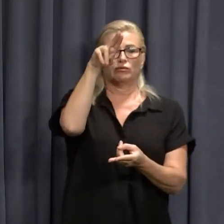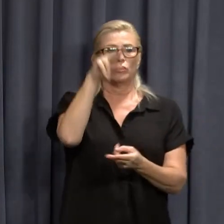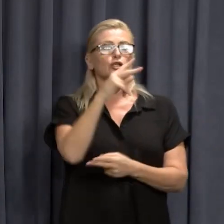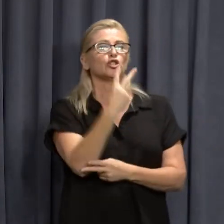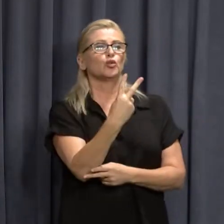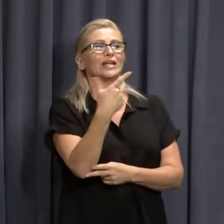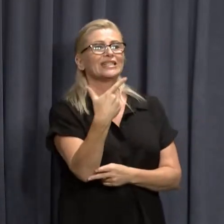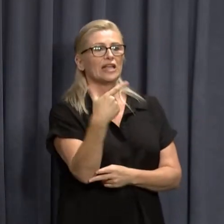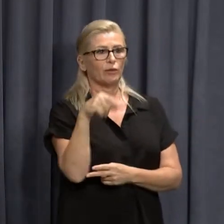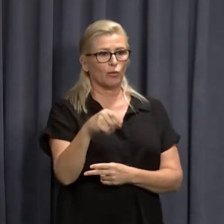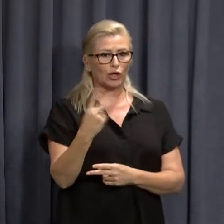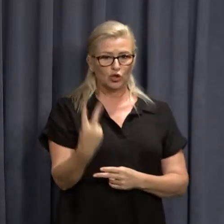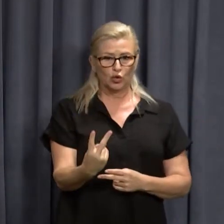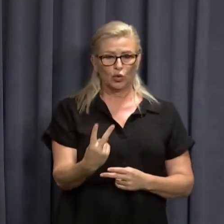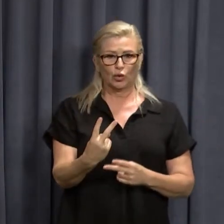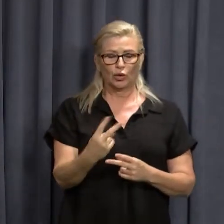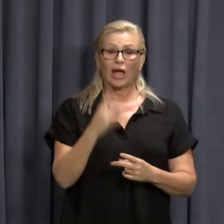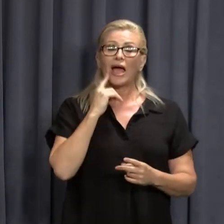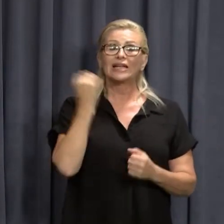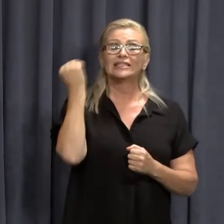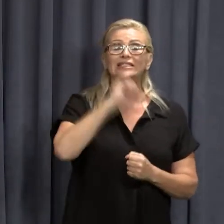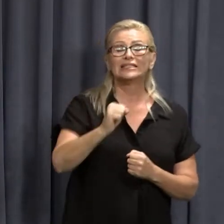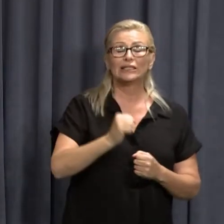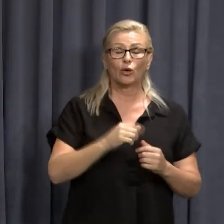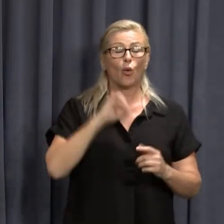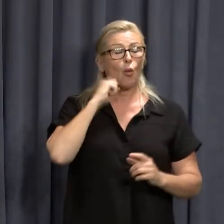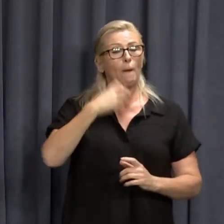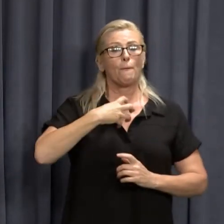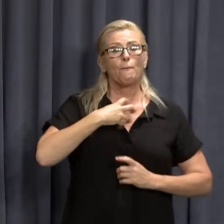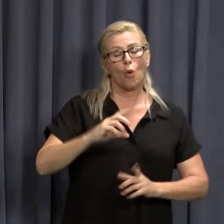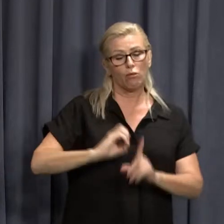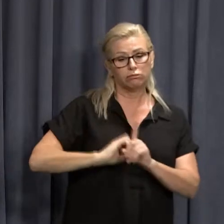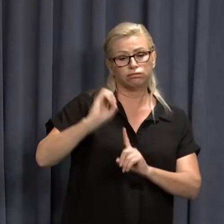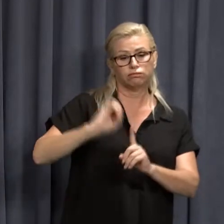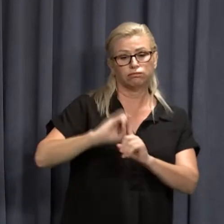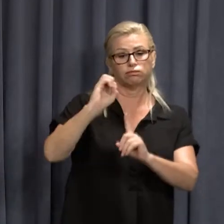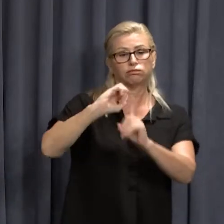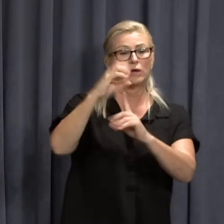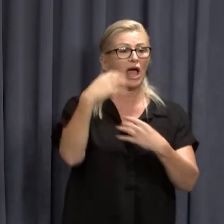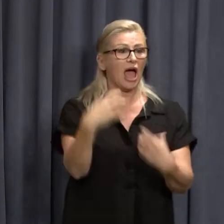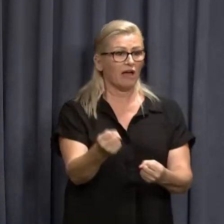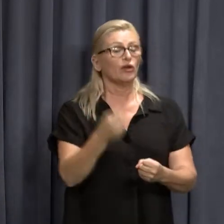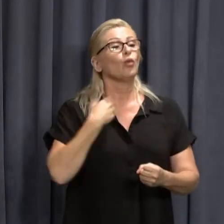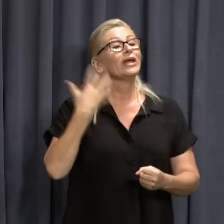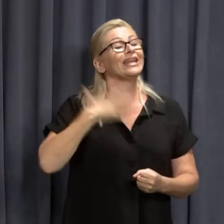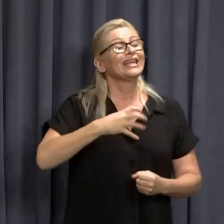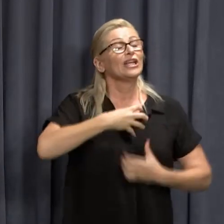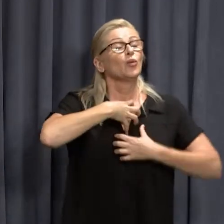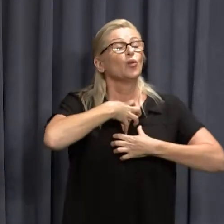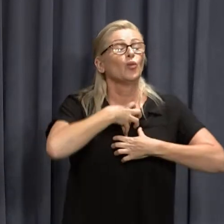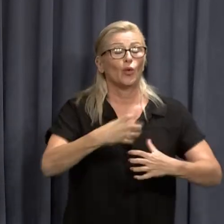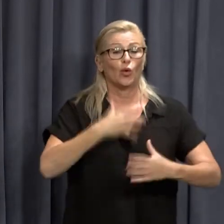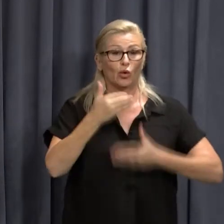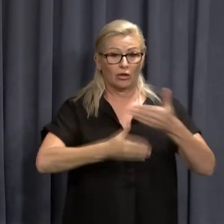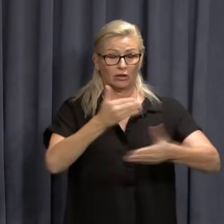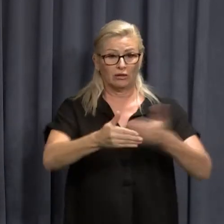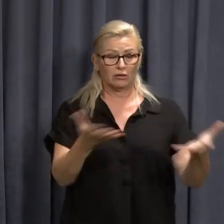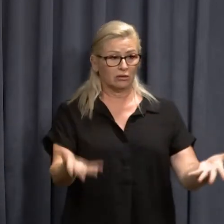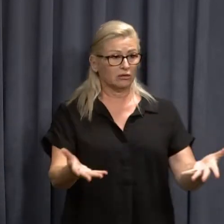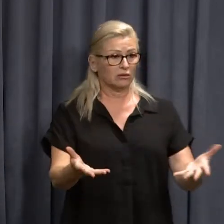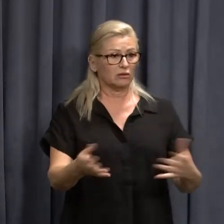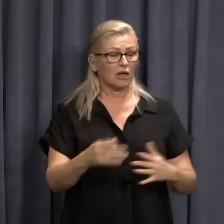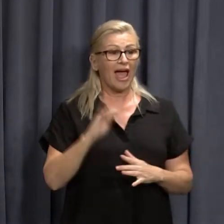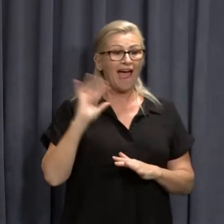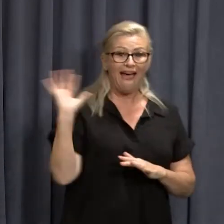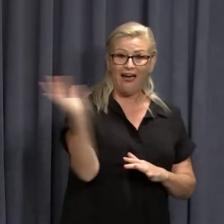.2%. And it continues to climb every day. We need to keep this momentum up. All the science and